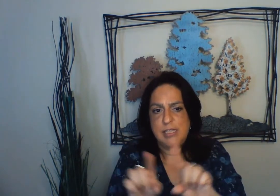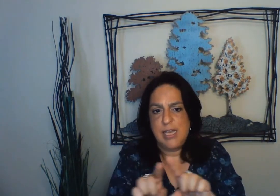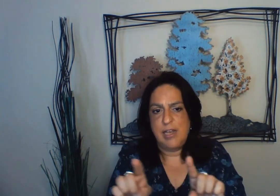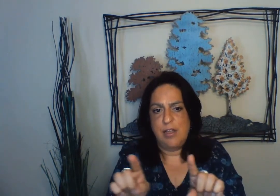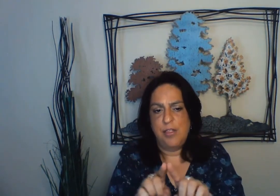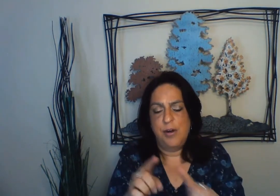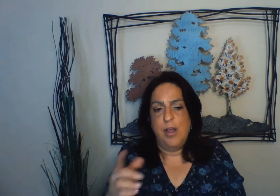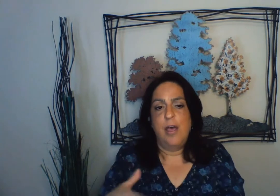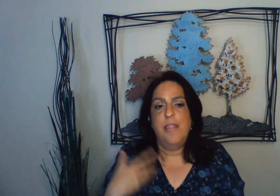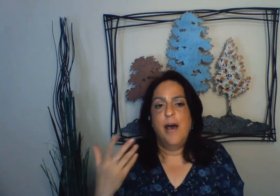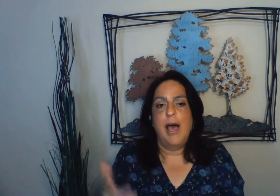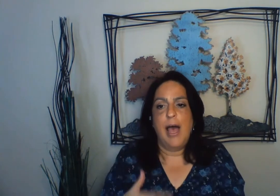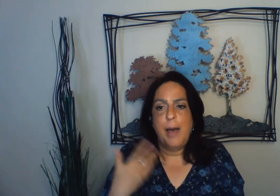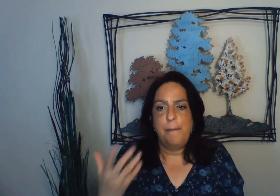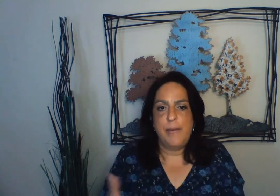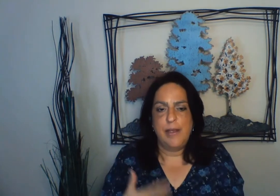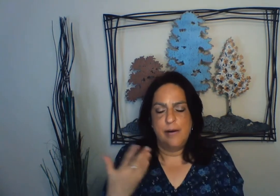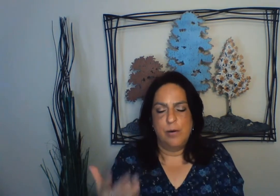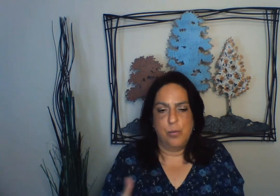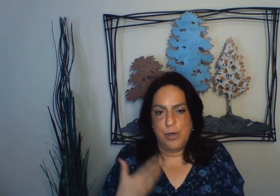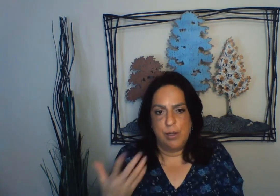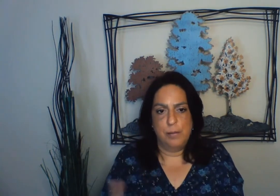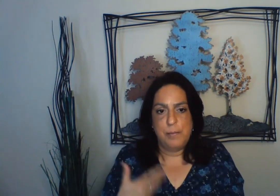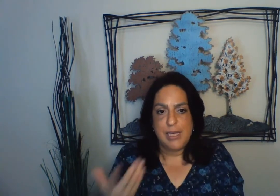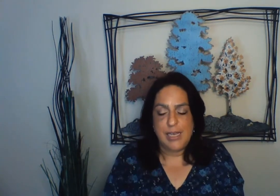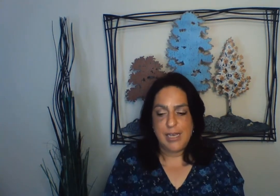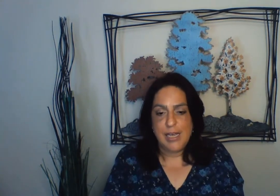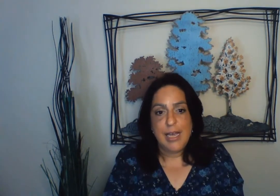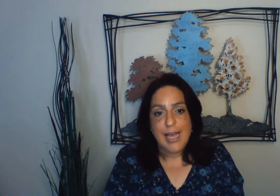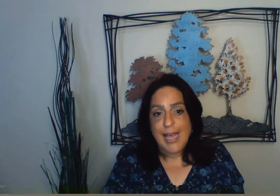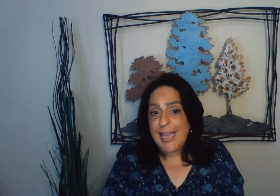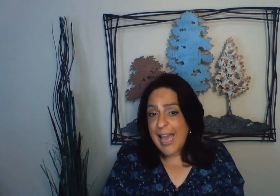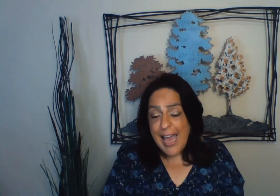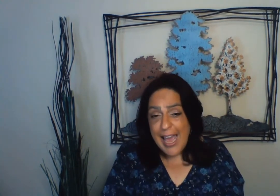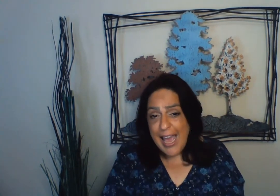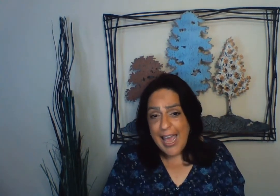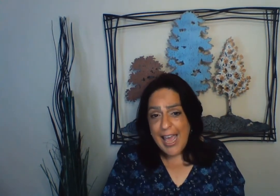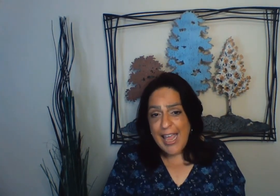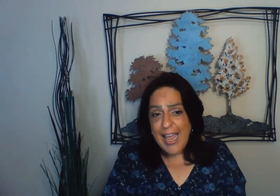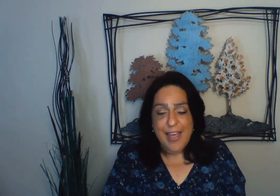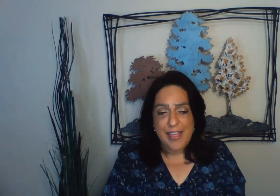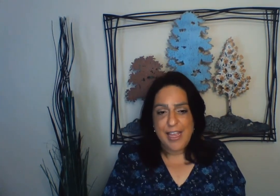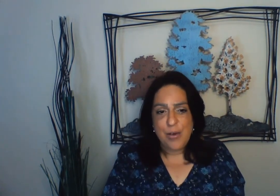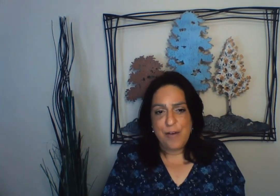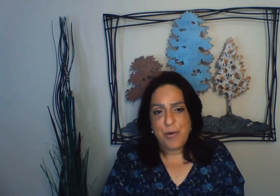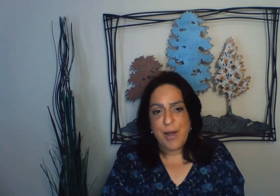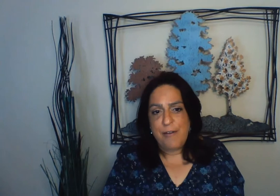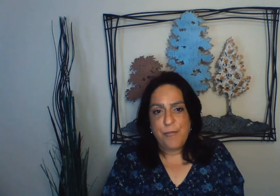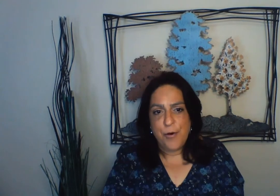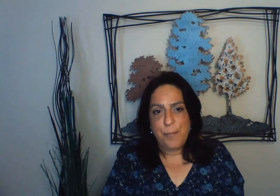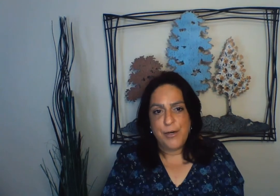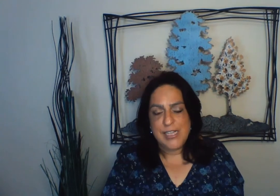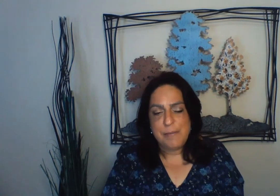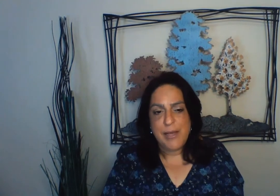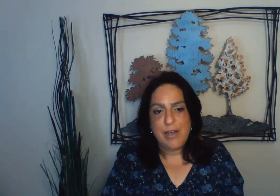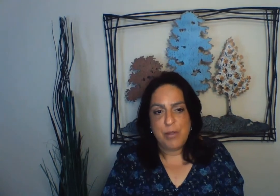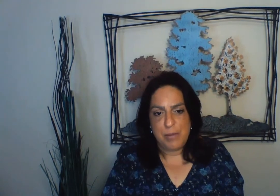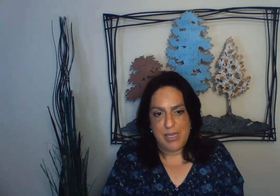together, together, the happier we'll be. Yay! Thank you everyone for participating with me.